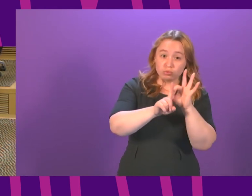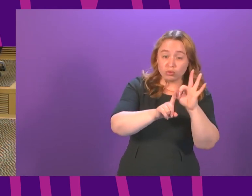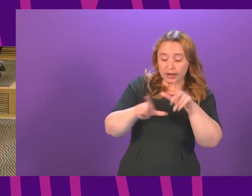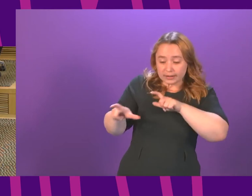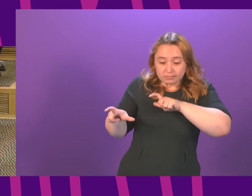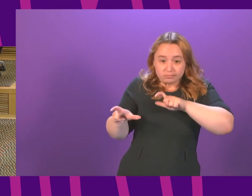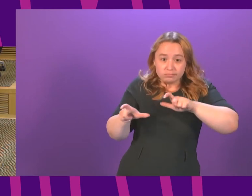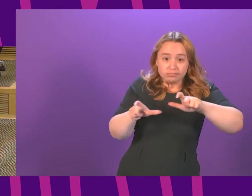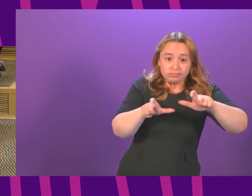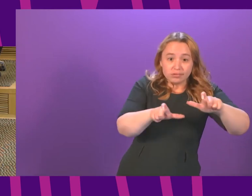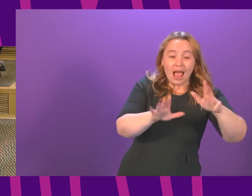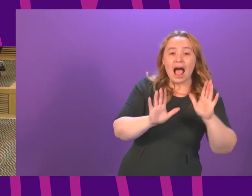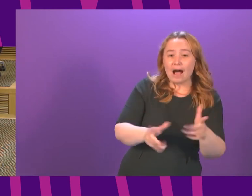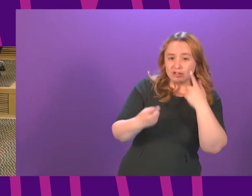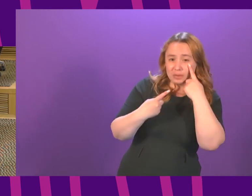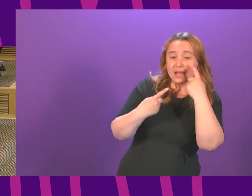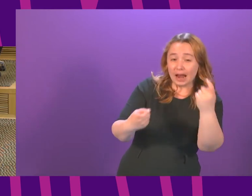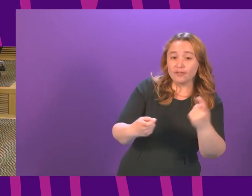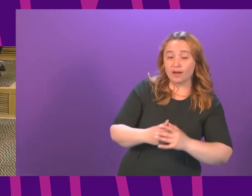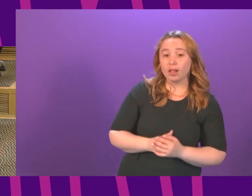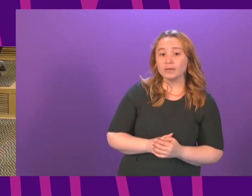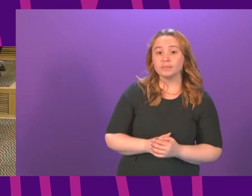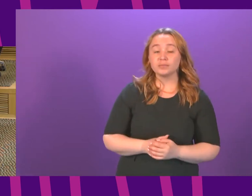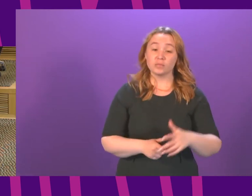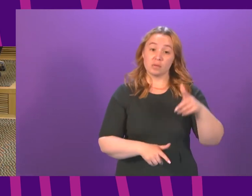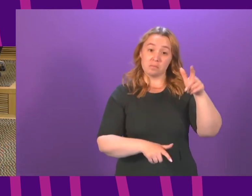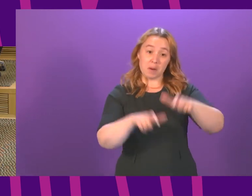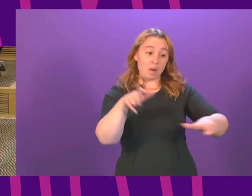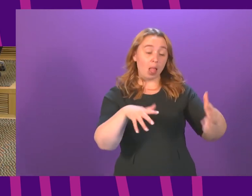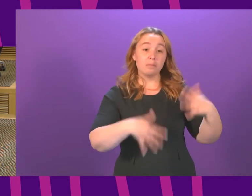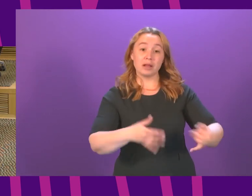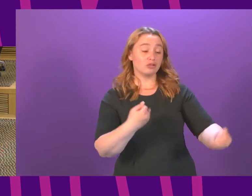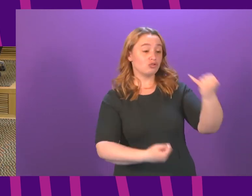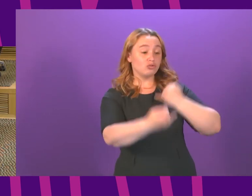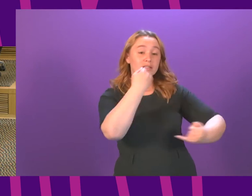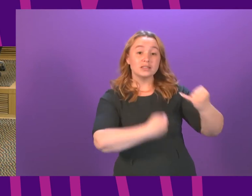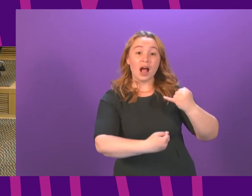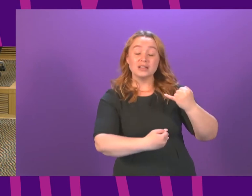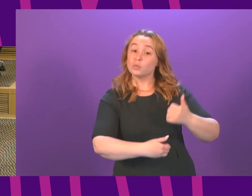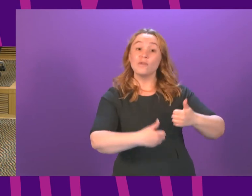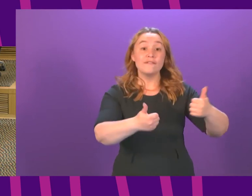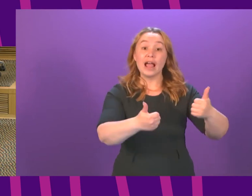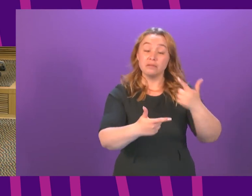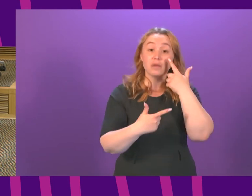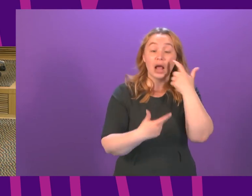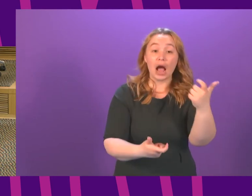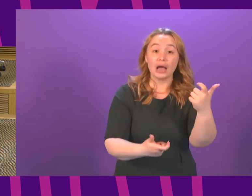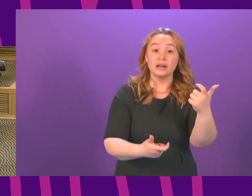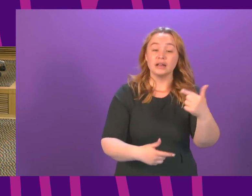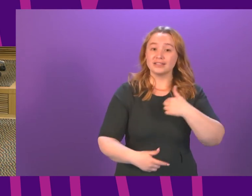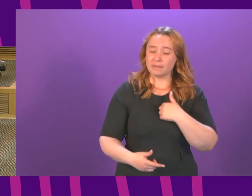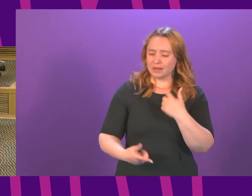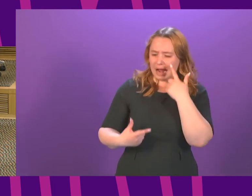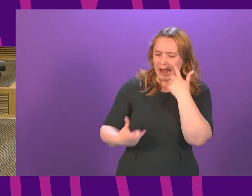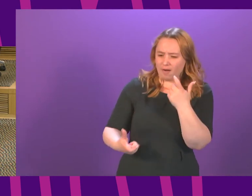direction that we are cautious and careful. I've been criticised and again it is perfectly legitimate for people to do so for erring on the side of